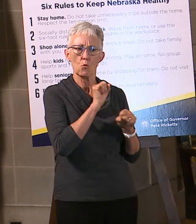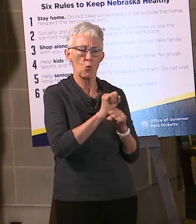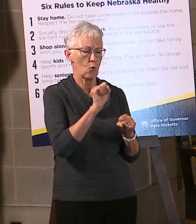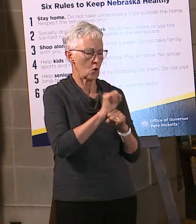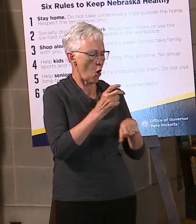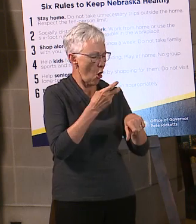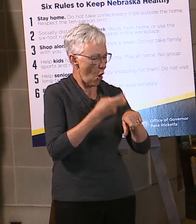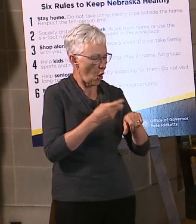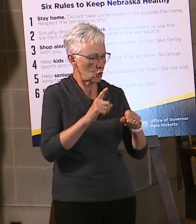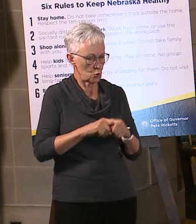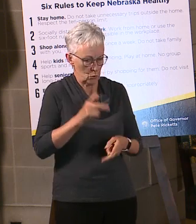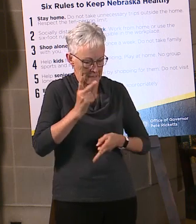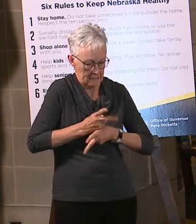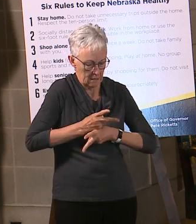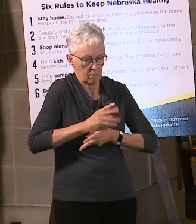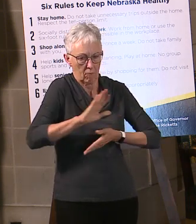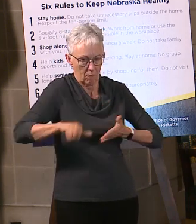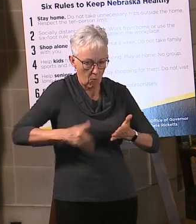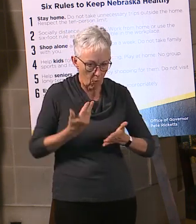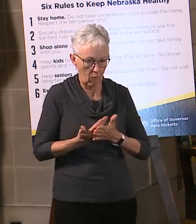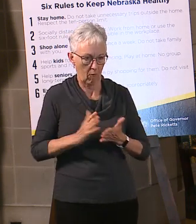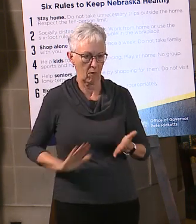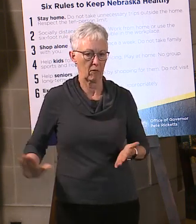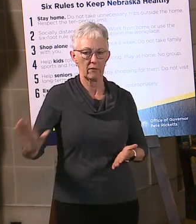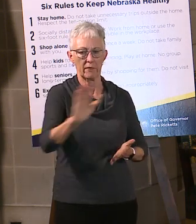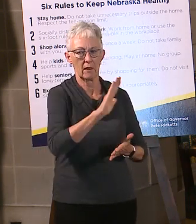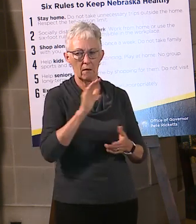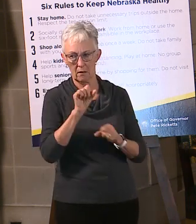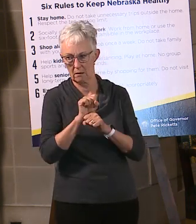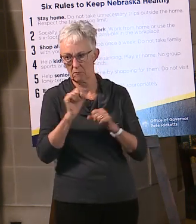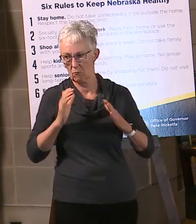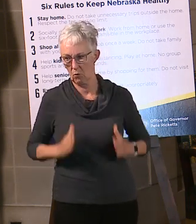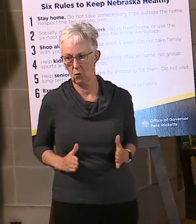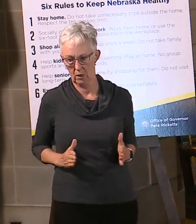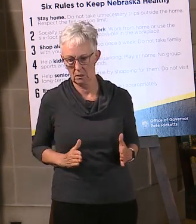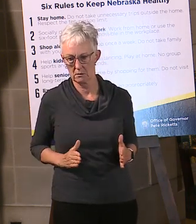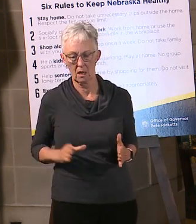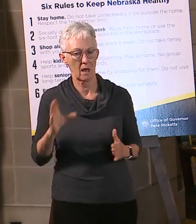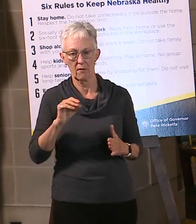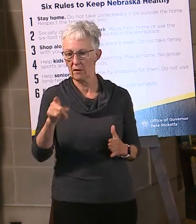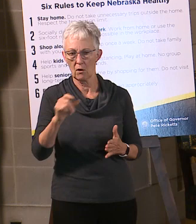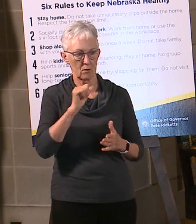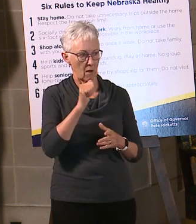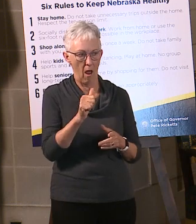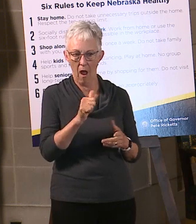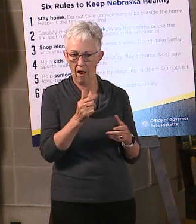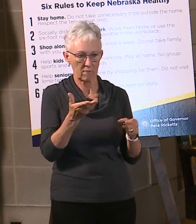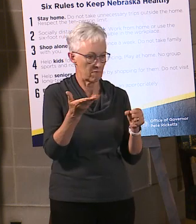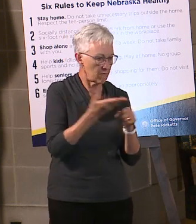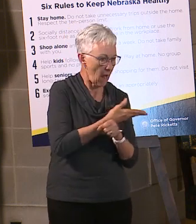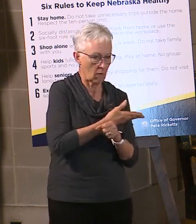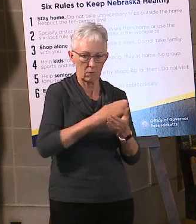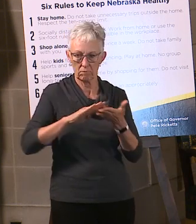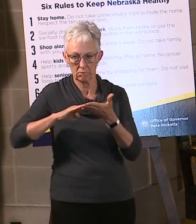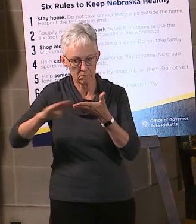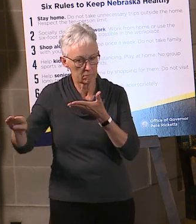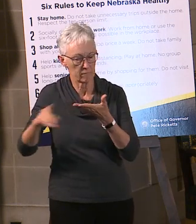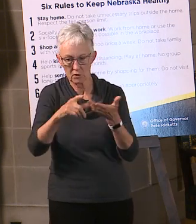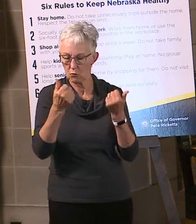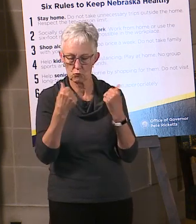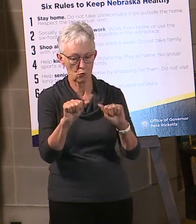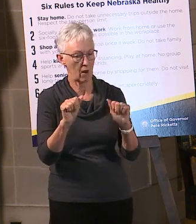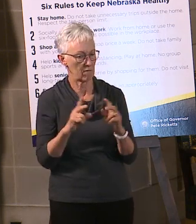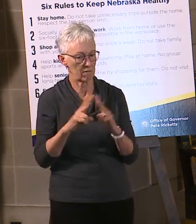and the hours of those employees. We are very encouraged by this response, and we think it is